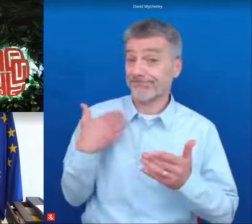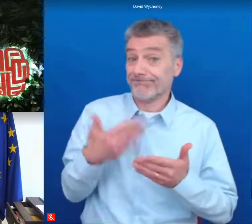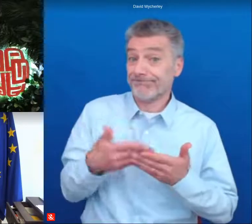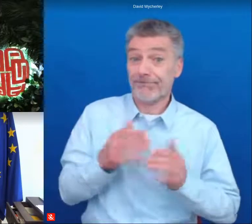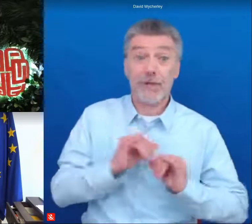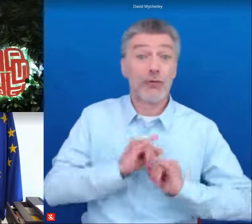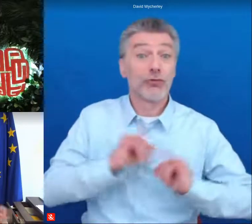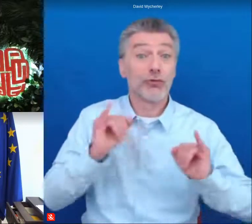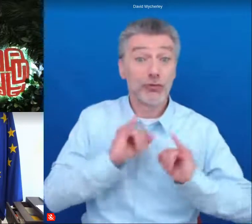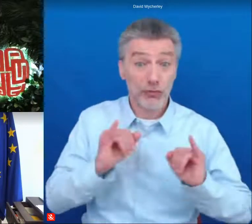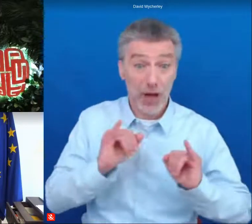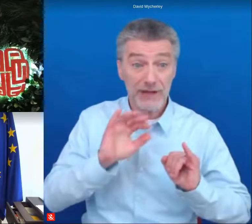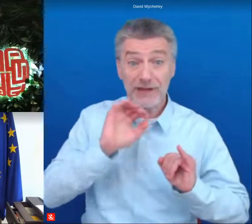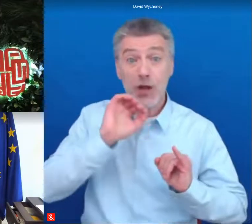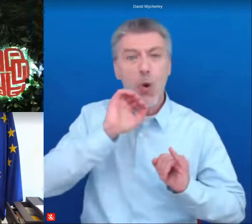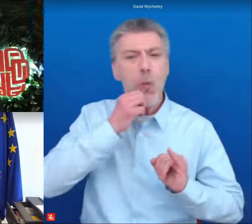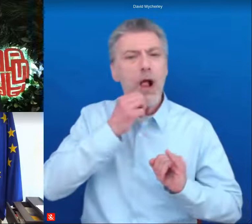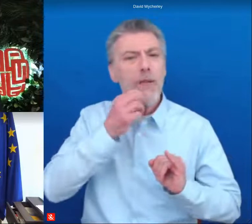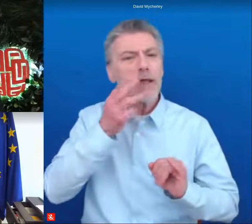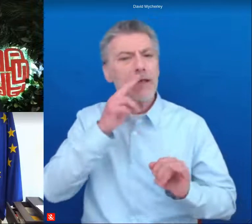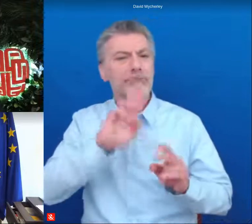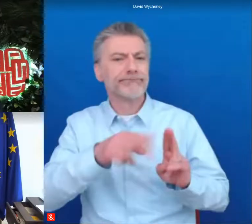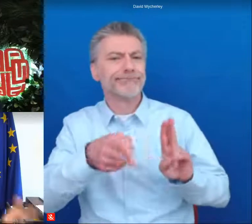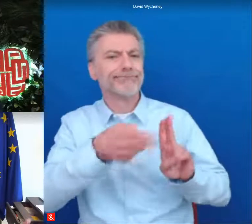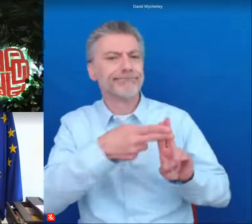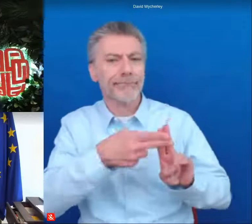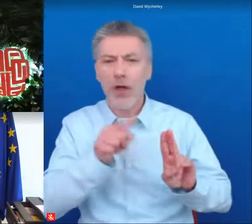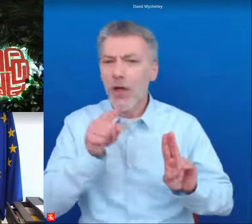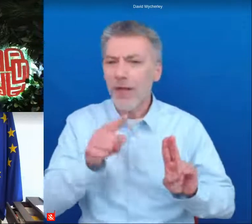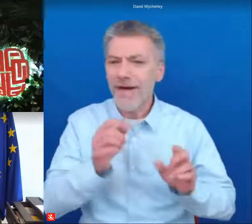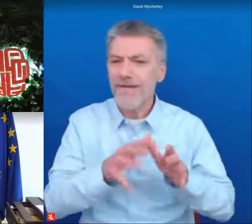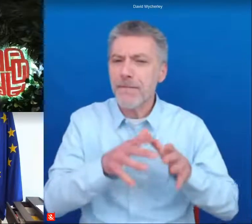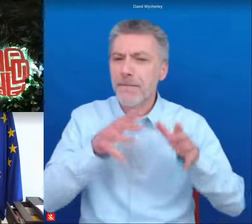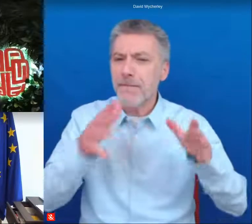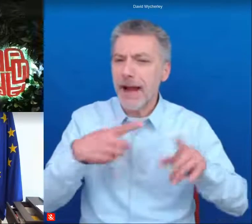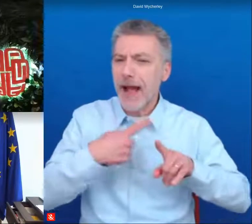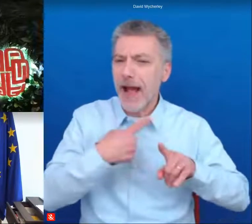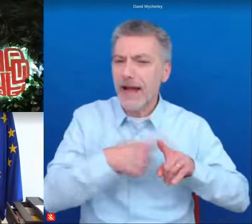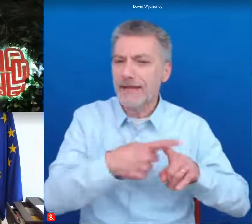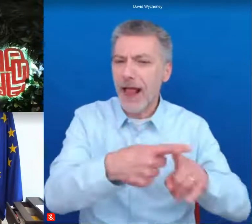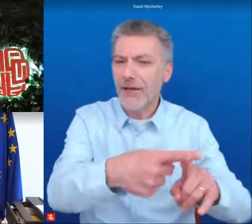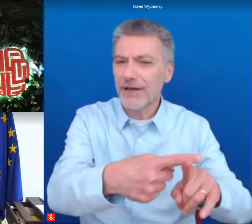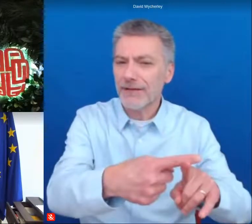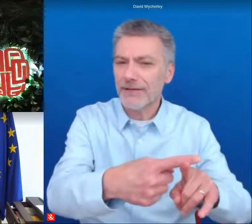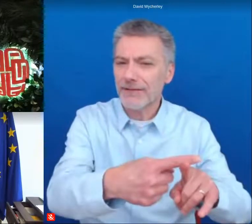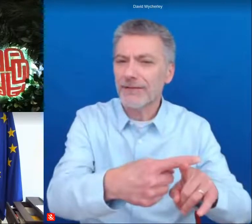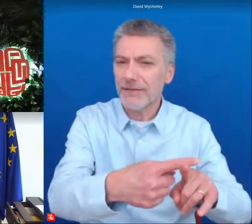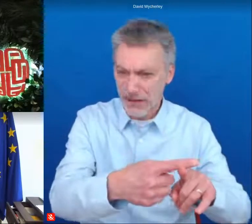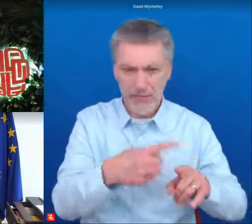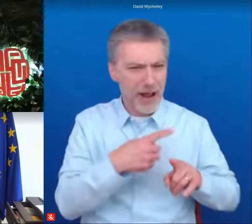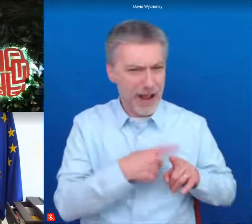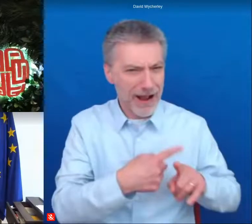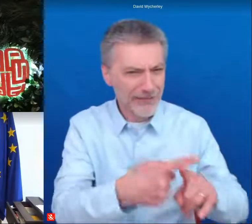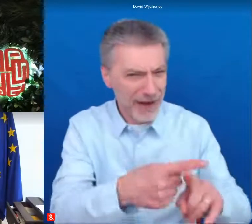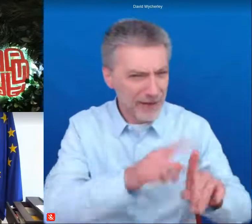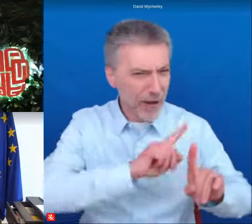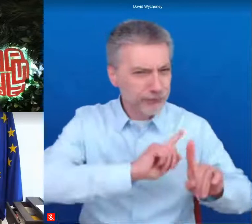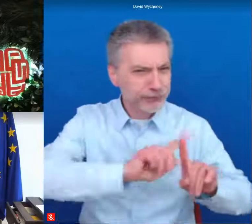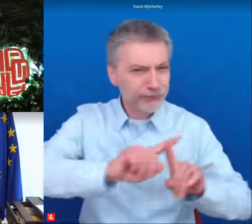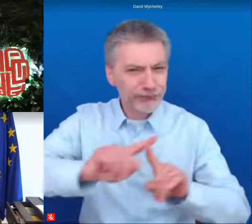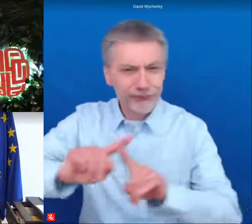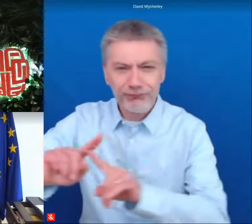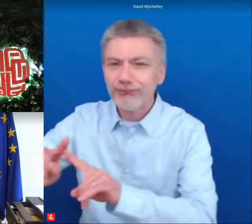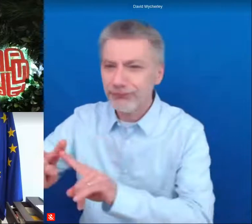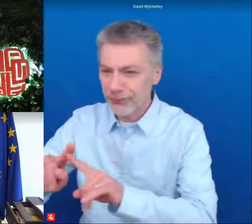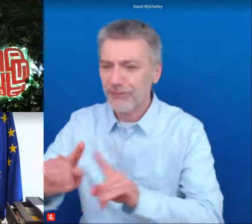as the great accelerator accelerator of a lot of things but we need to avoid uh and